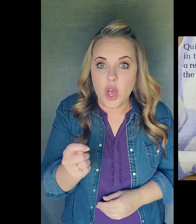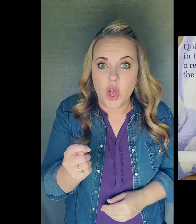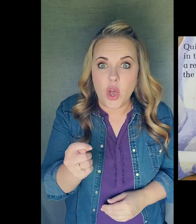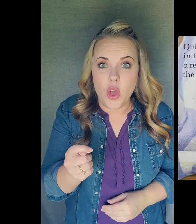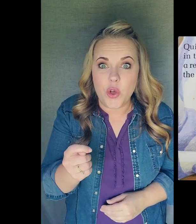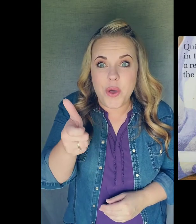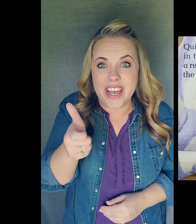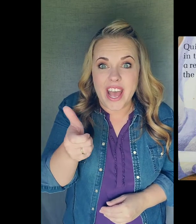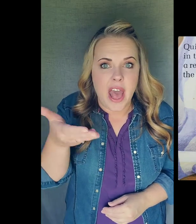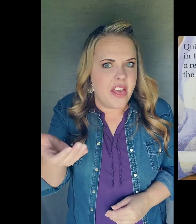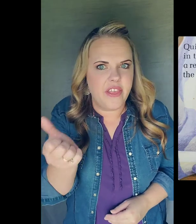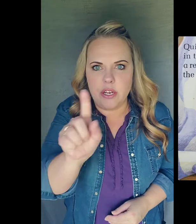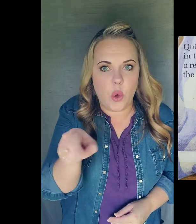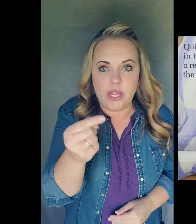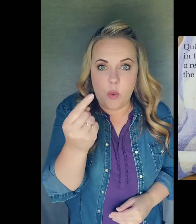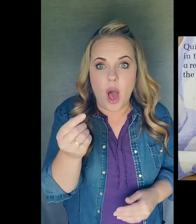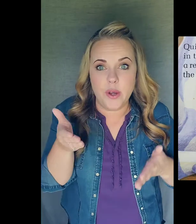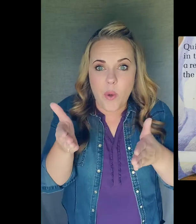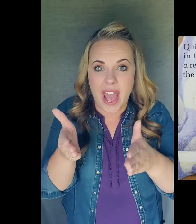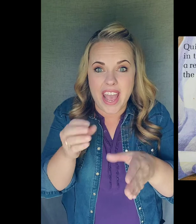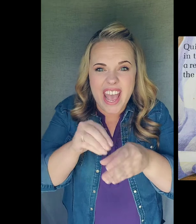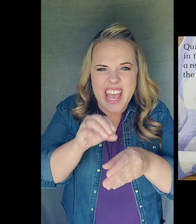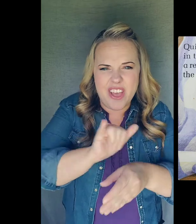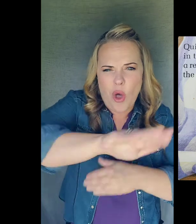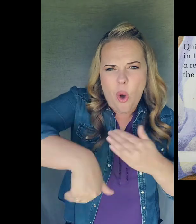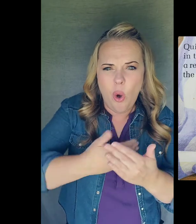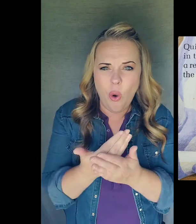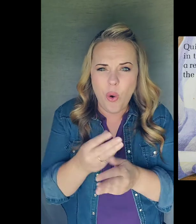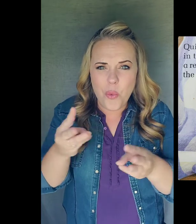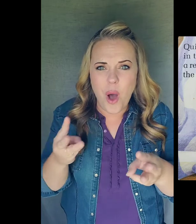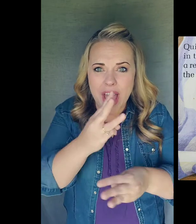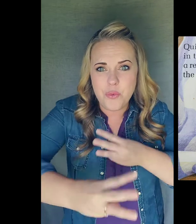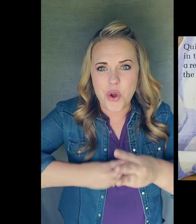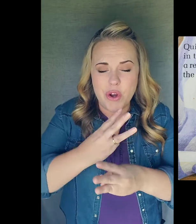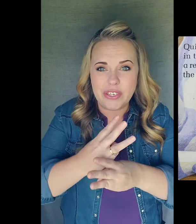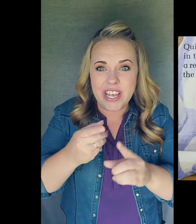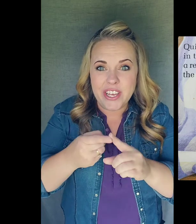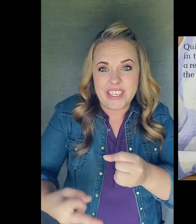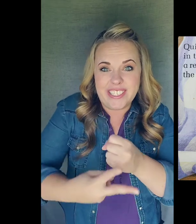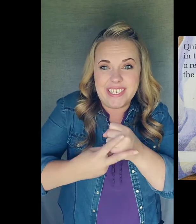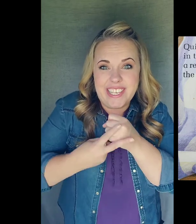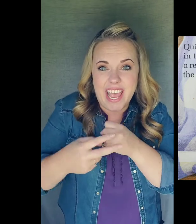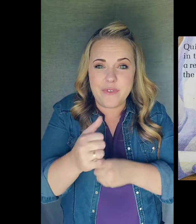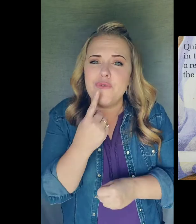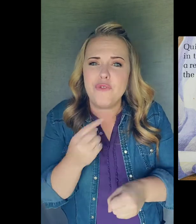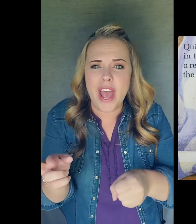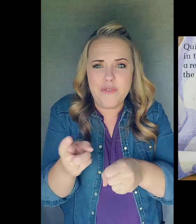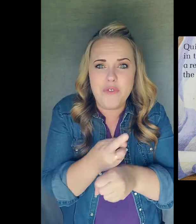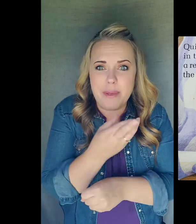Quick! There's only one way in the whole wide world to save a Red Ripe